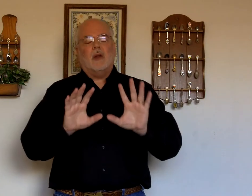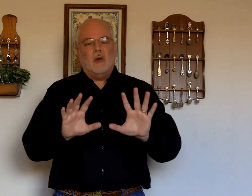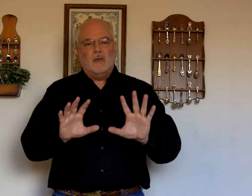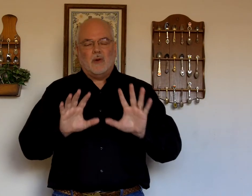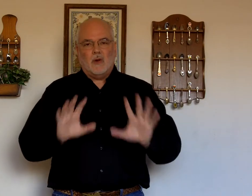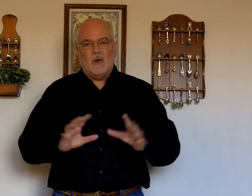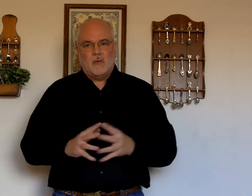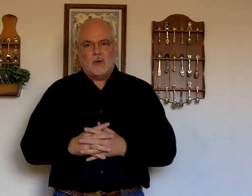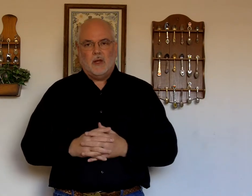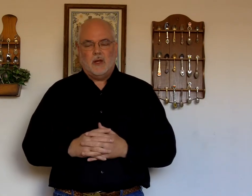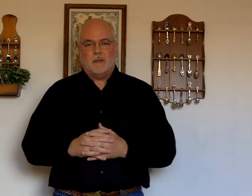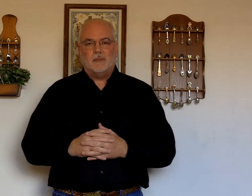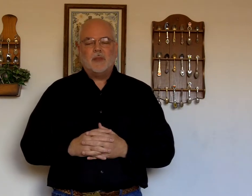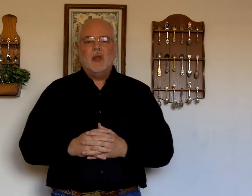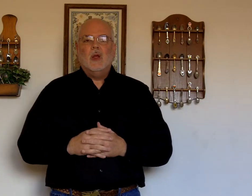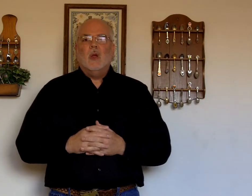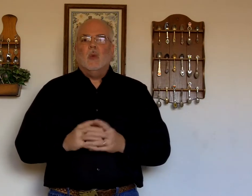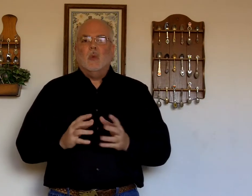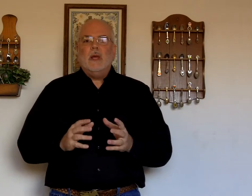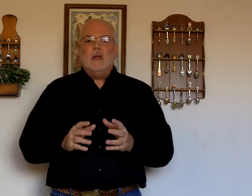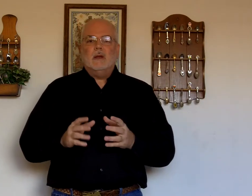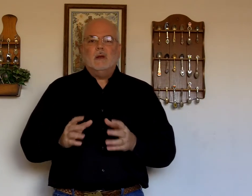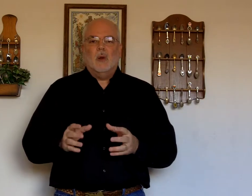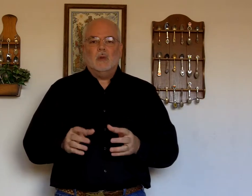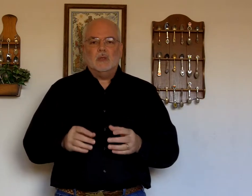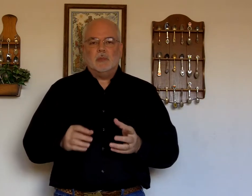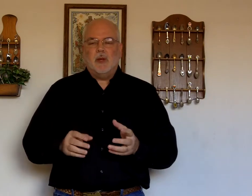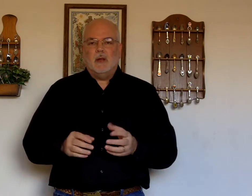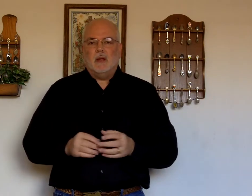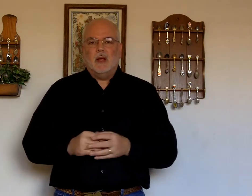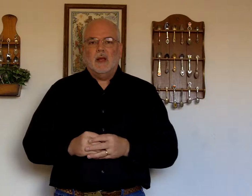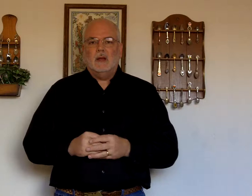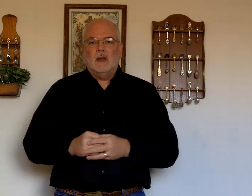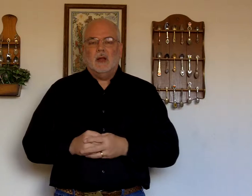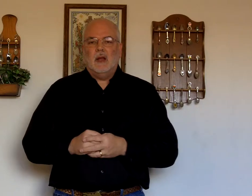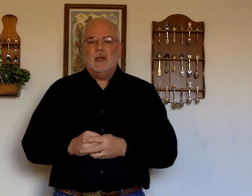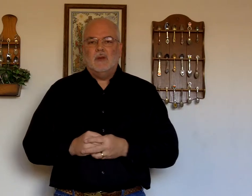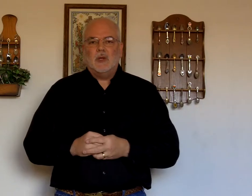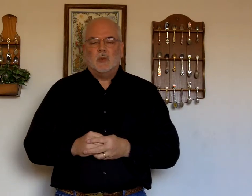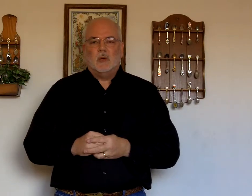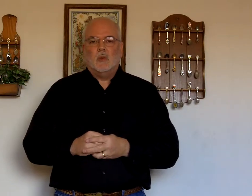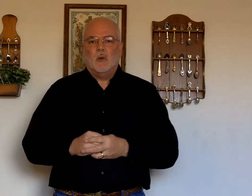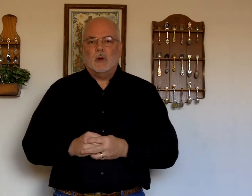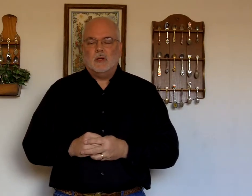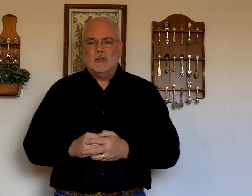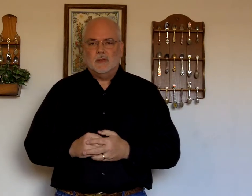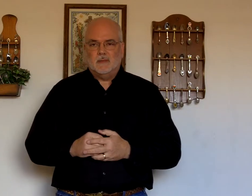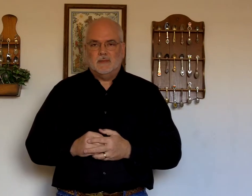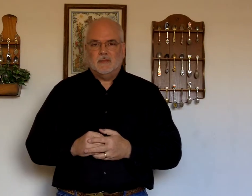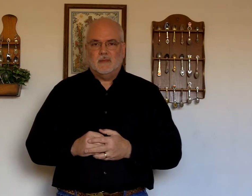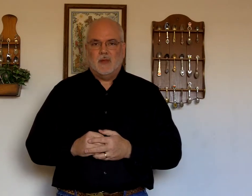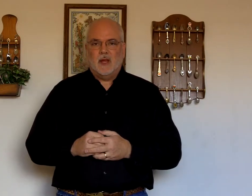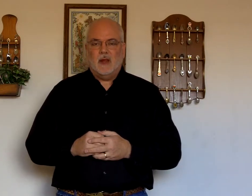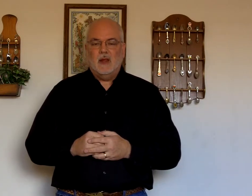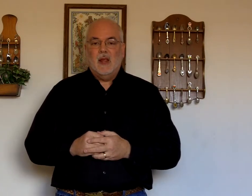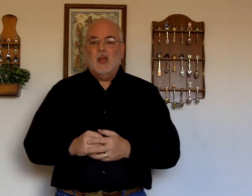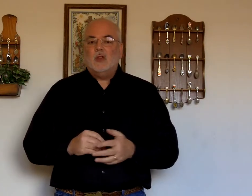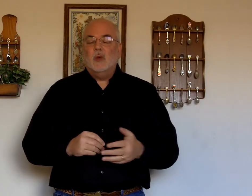over and over again. We don't speak in individual words, okay? You